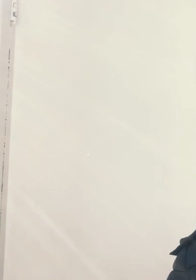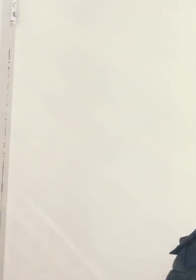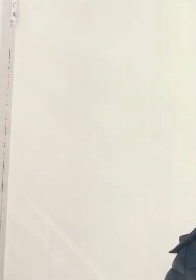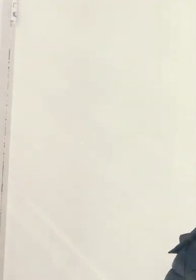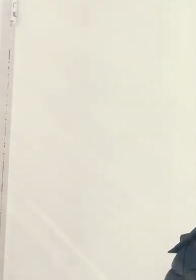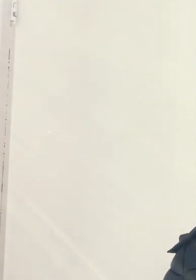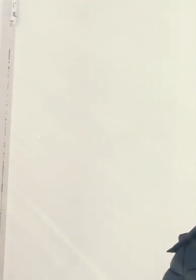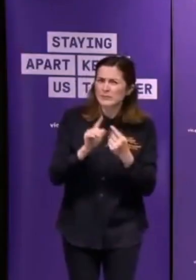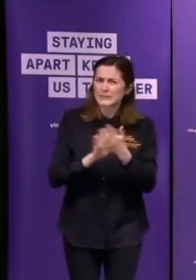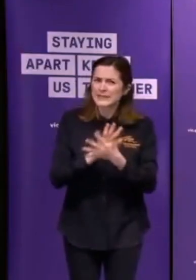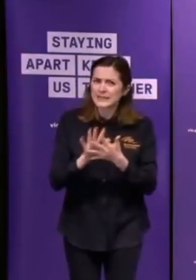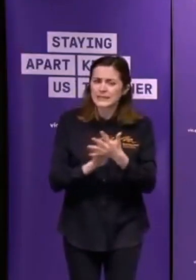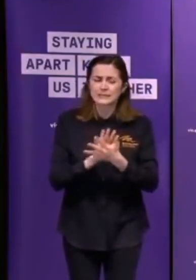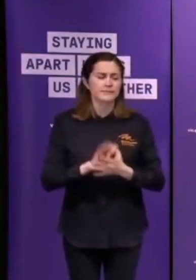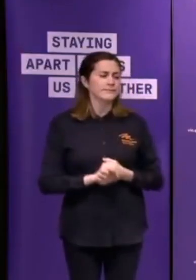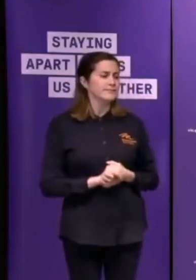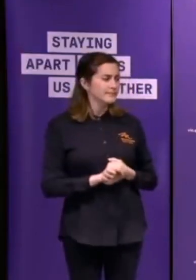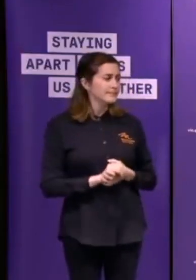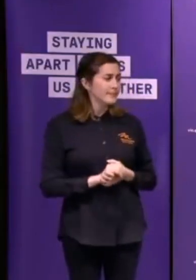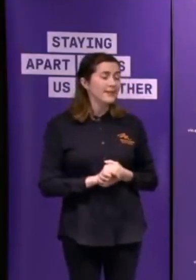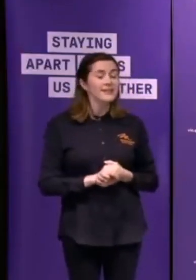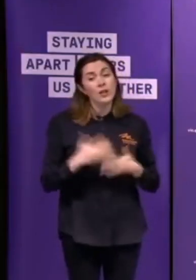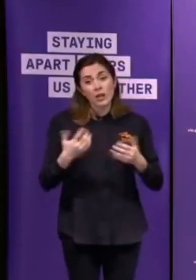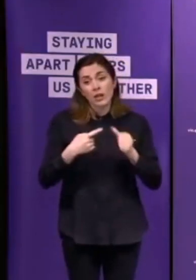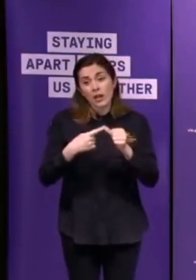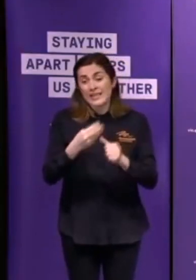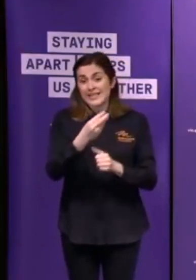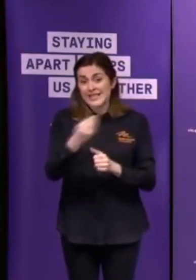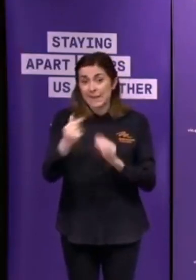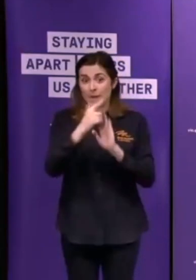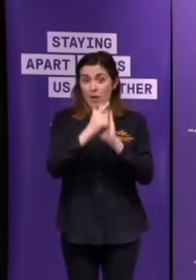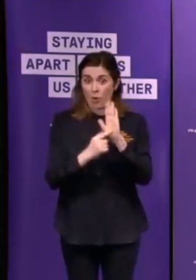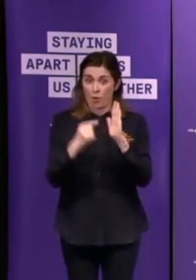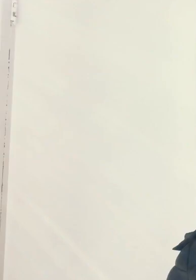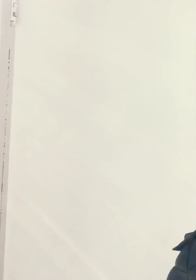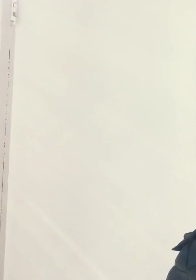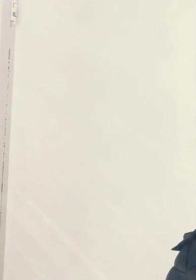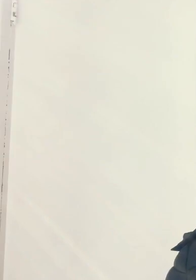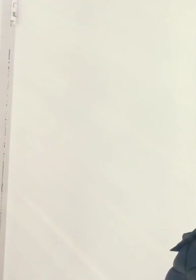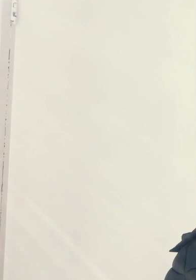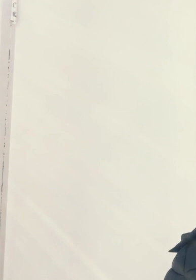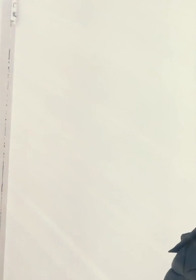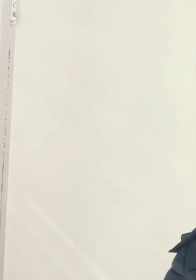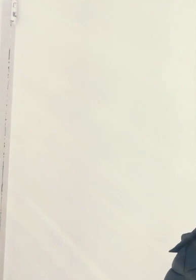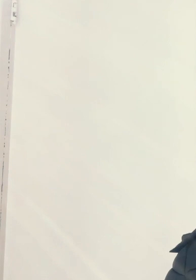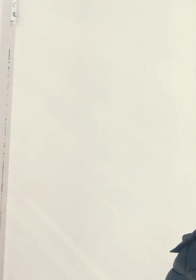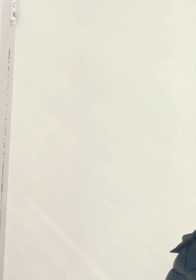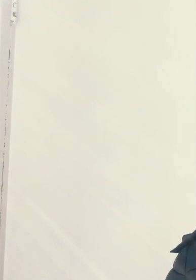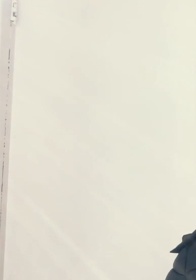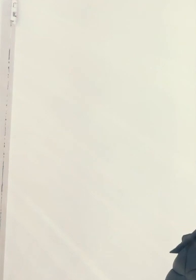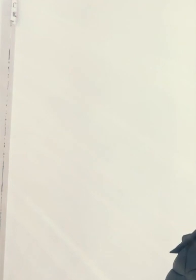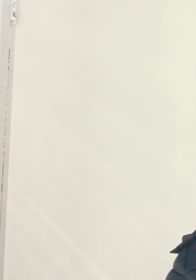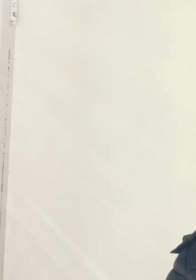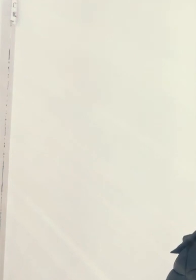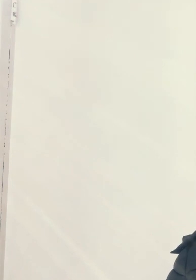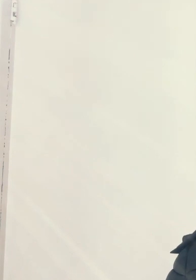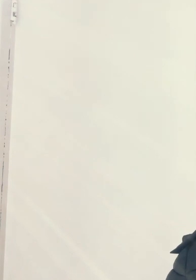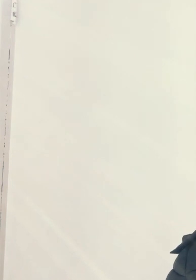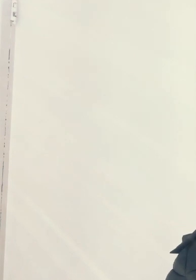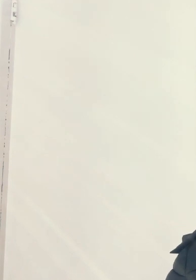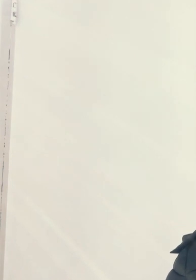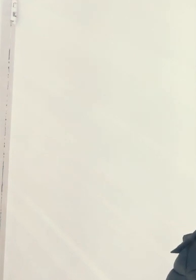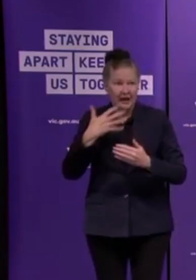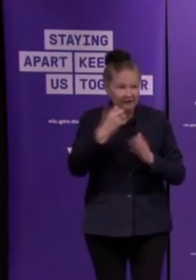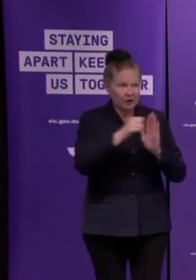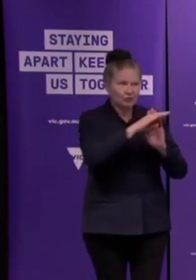was the last time you trained? 10, 15, 20, even longer, 30 years ago. Robert DiCostella's record marathon time is two hours and